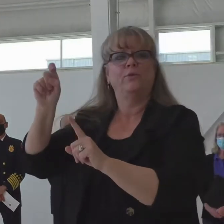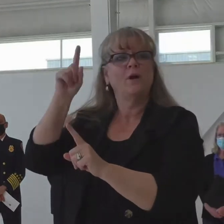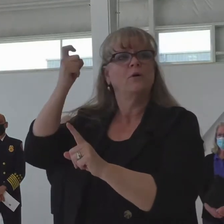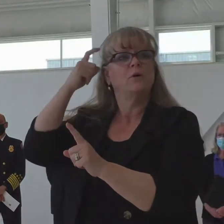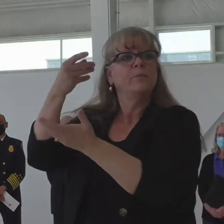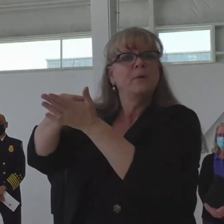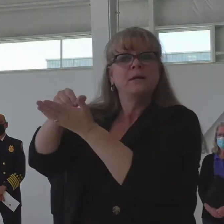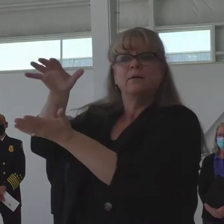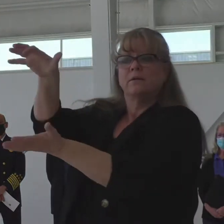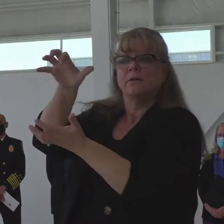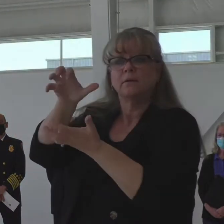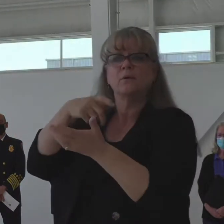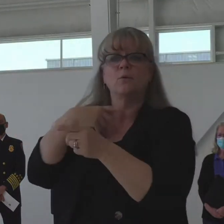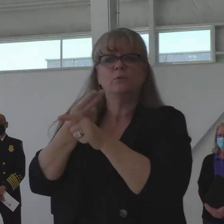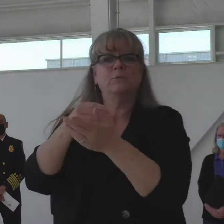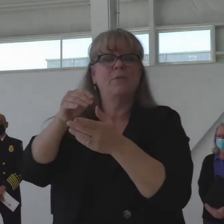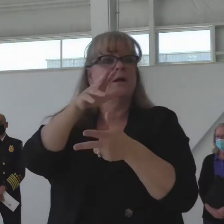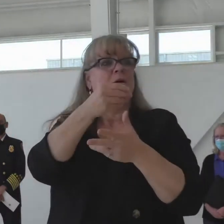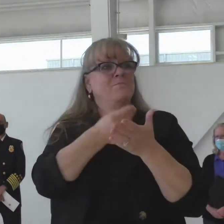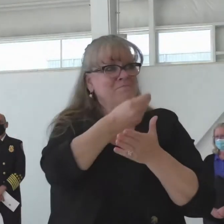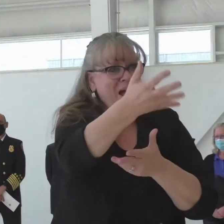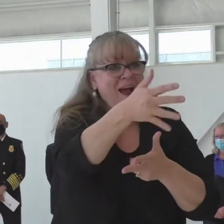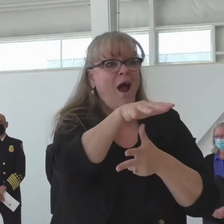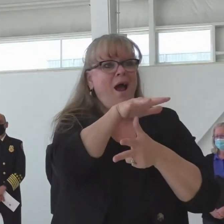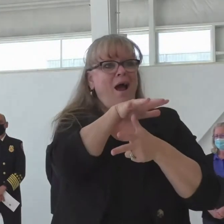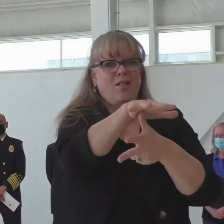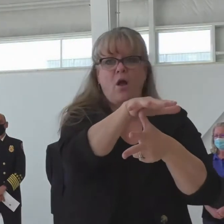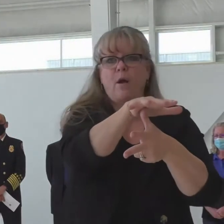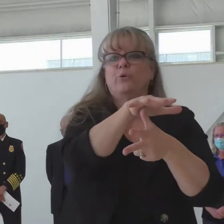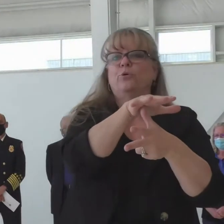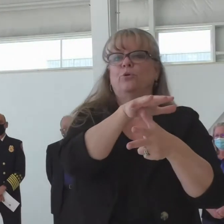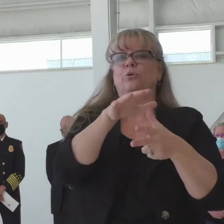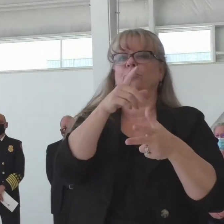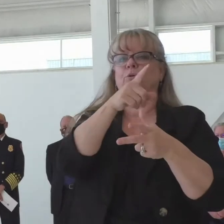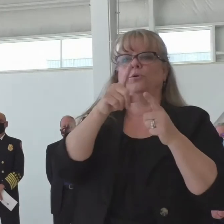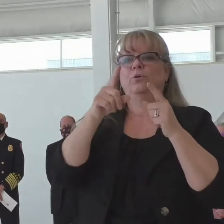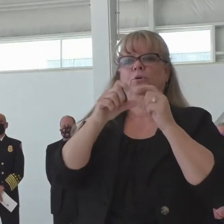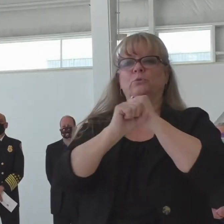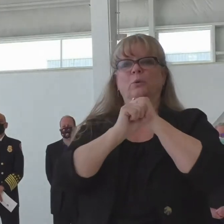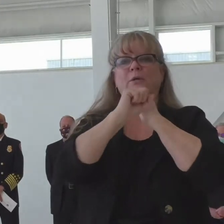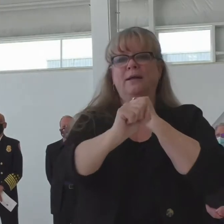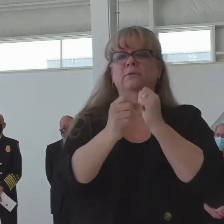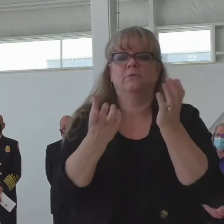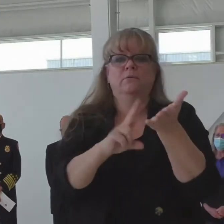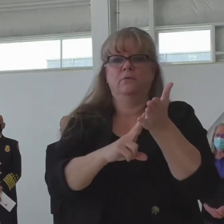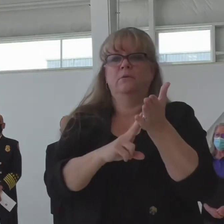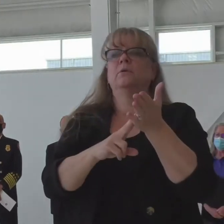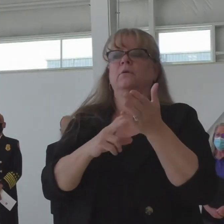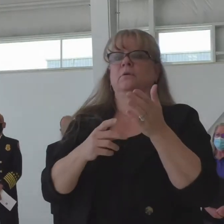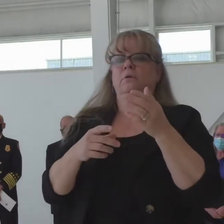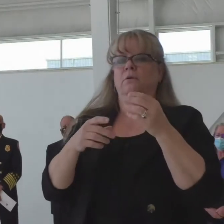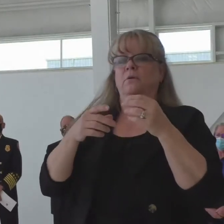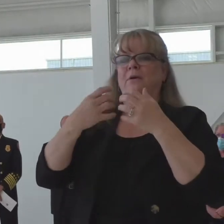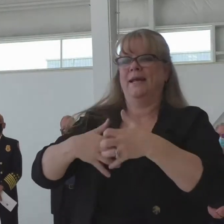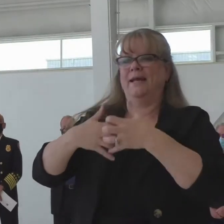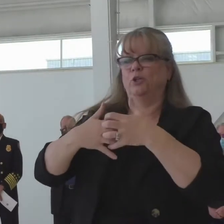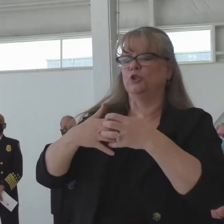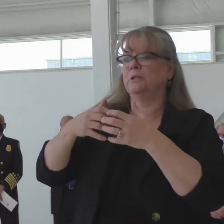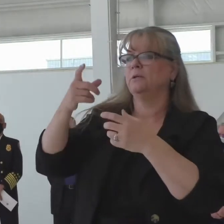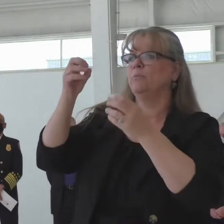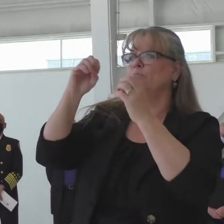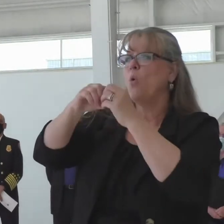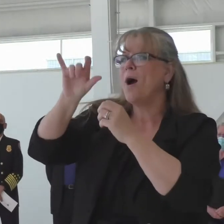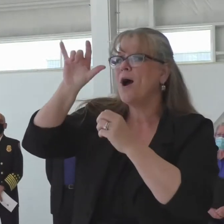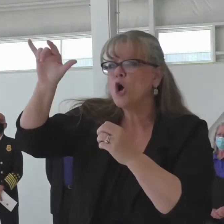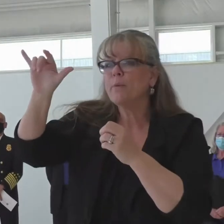extending the contracts on our single-engine air tankers, and on our Type II exclusive use helicopters